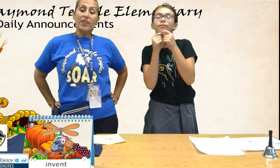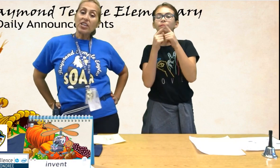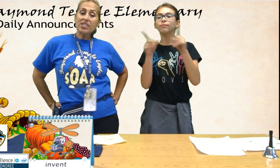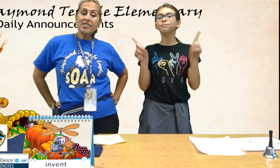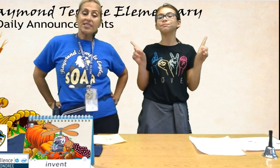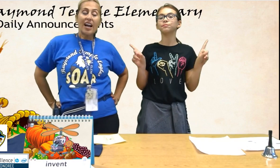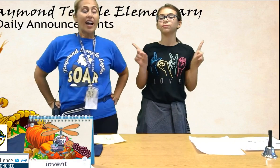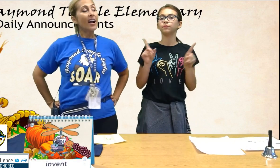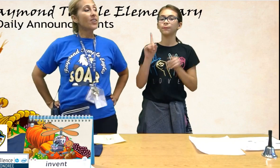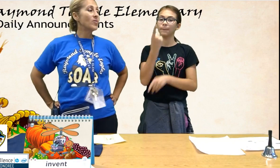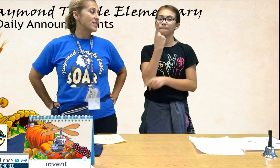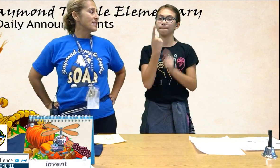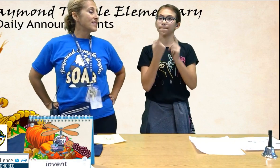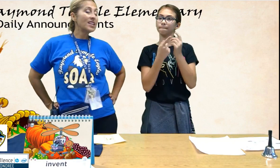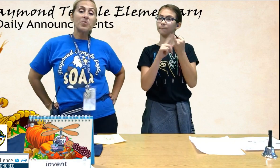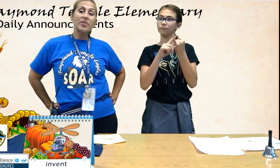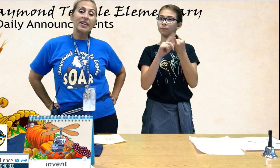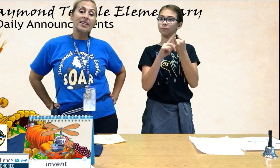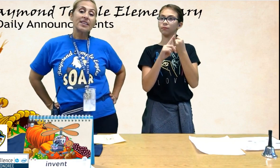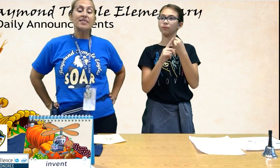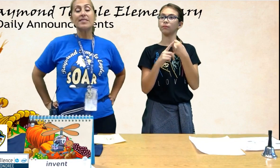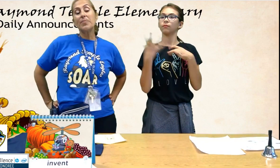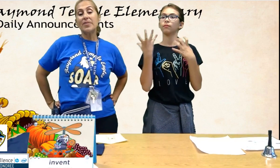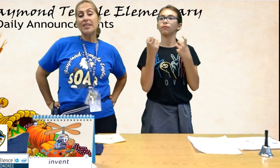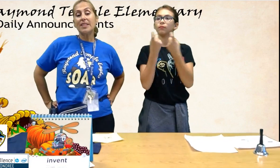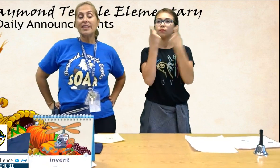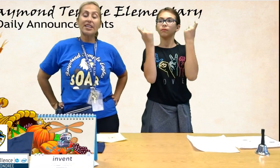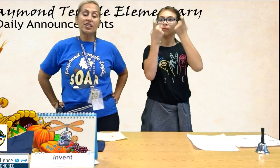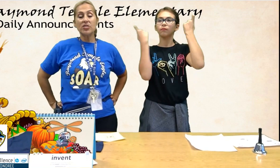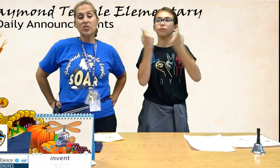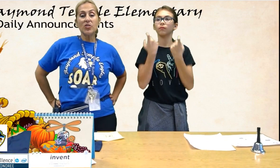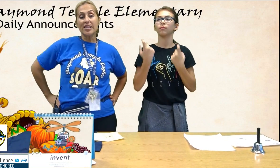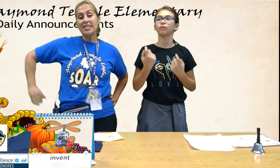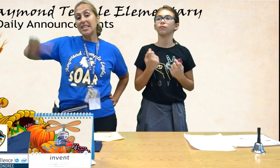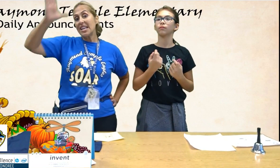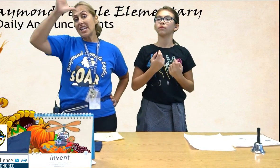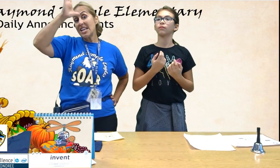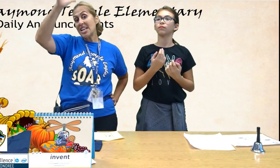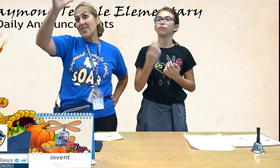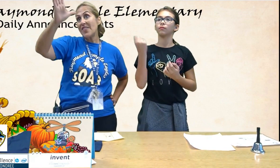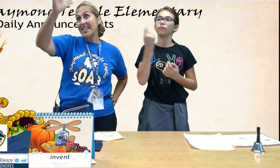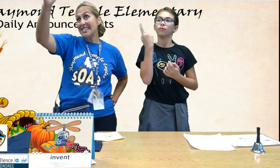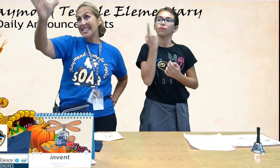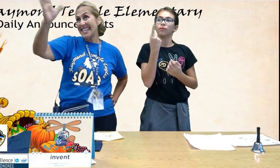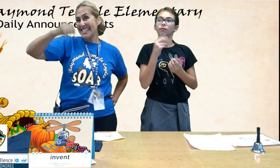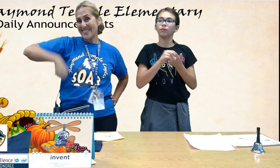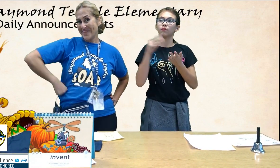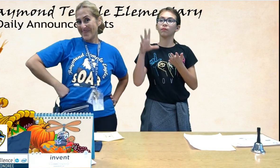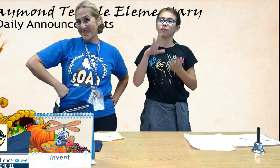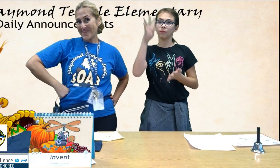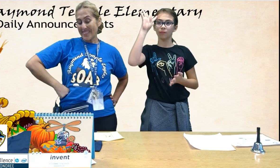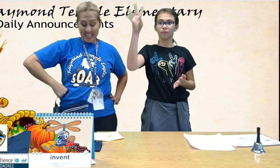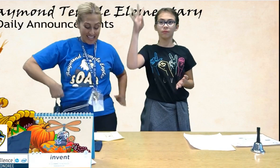First, I want to celebrate something that a student invented.